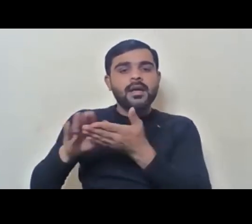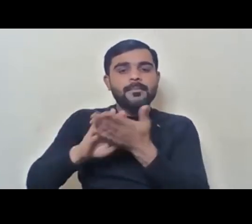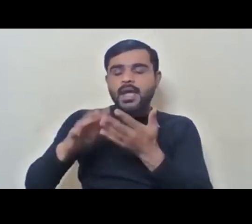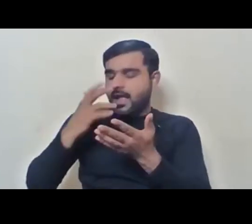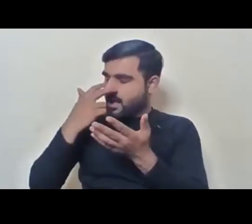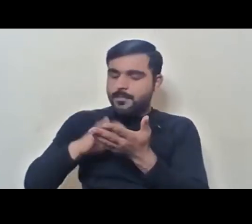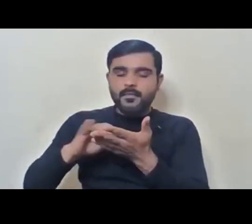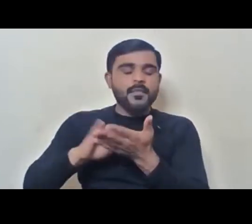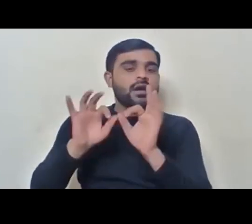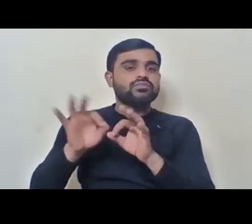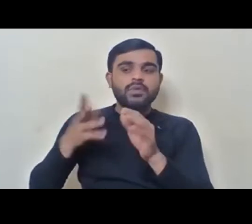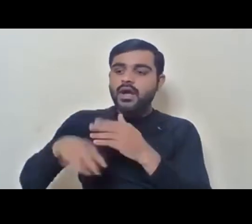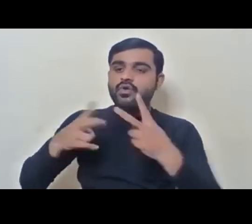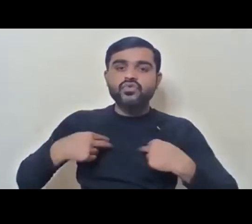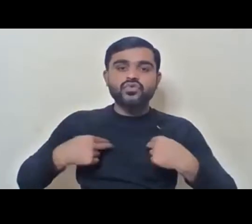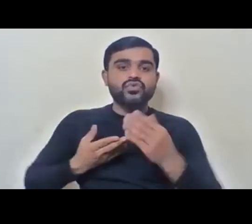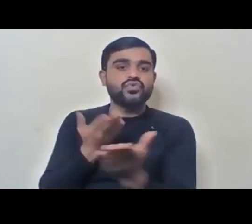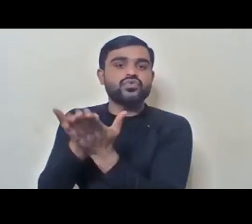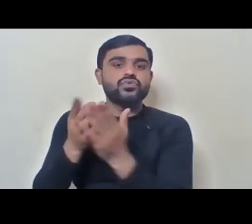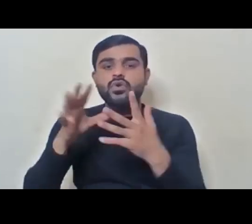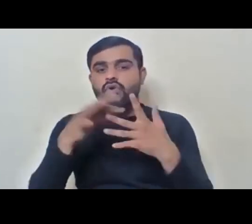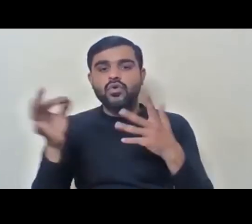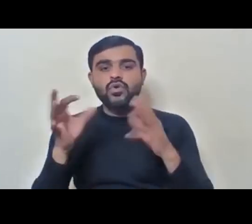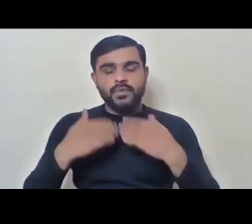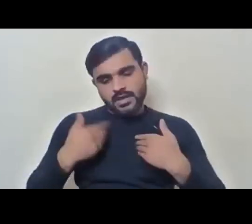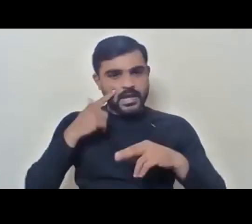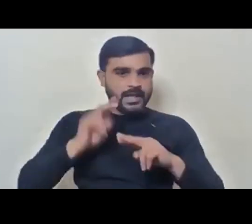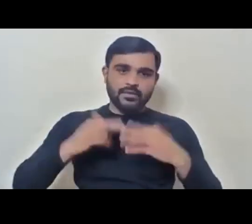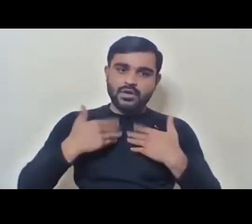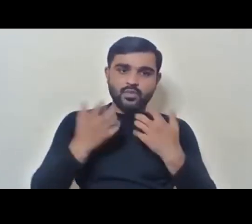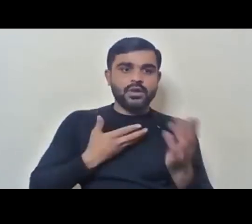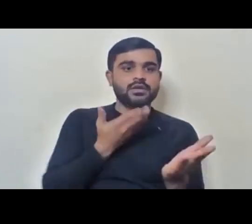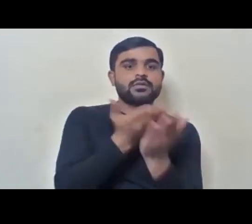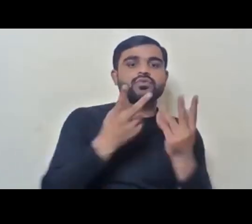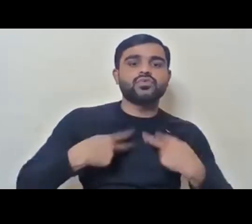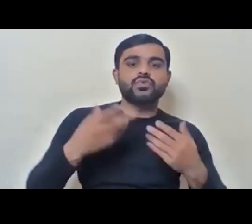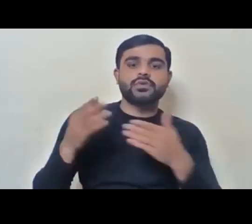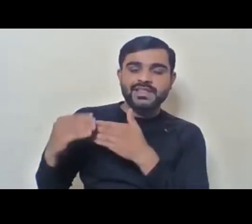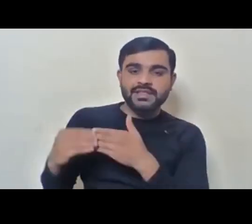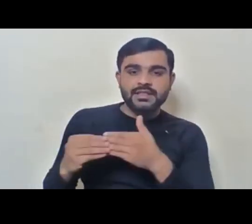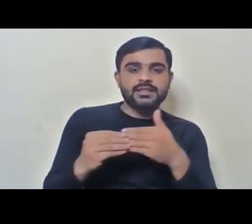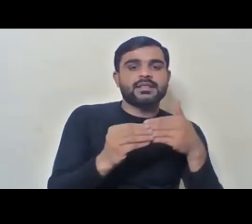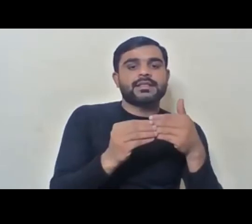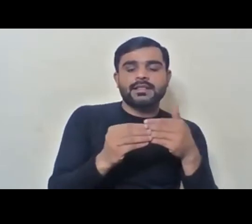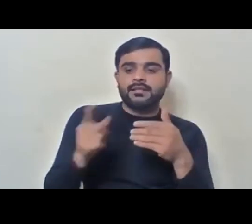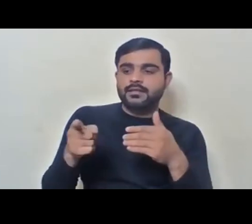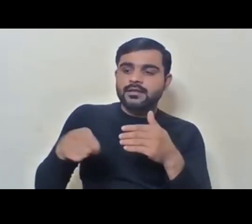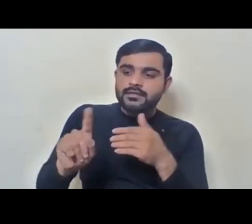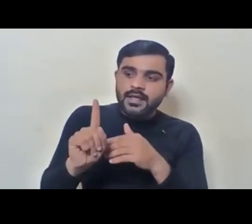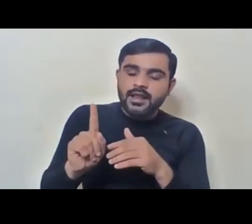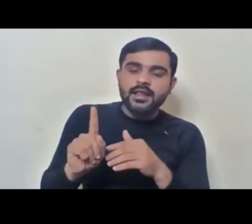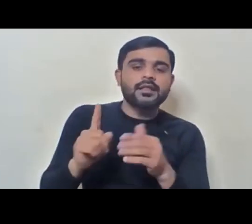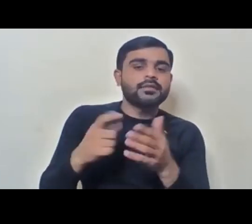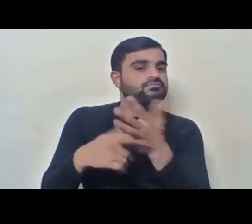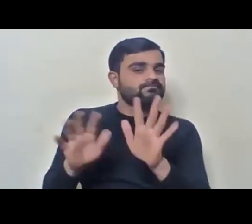how do you go to court, there is no option, you can't go to court. And so if they throw you out, or if you yourself are forced to resign,